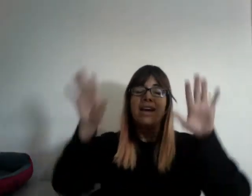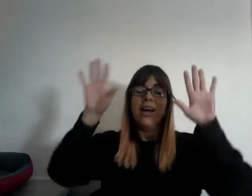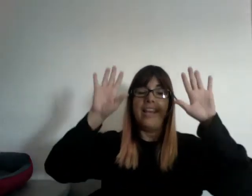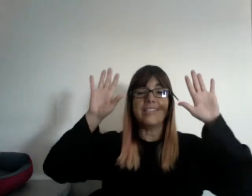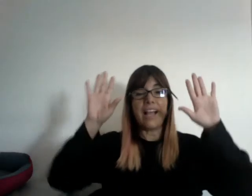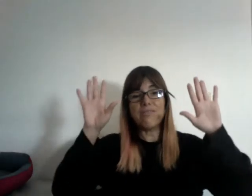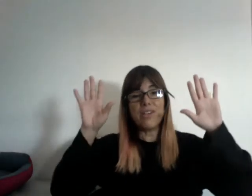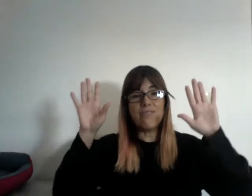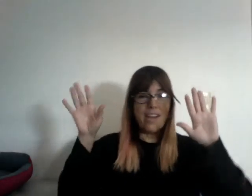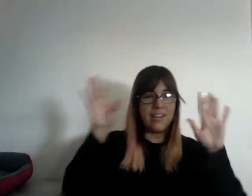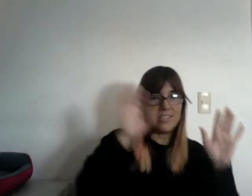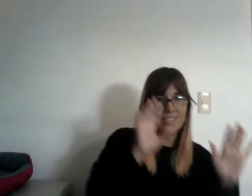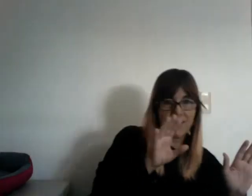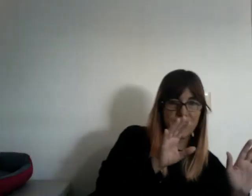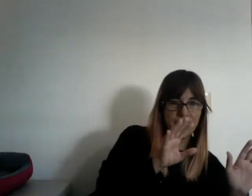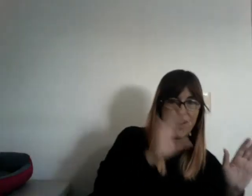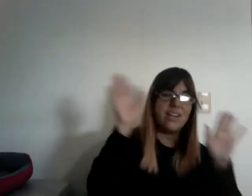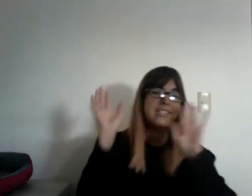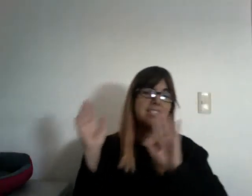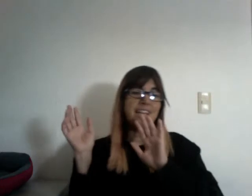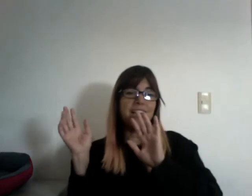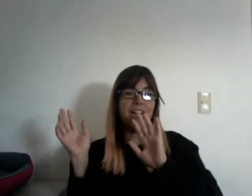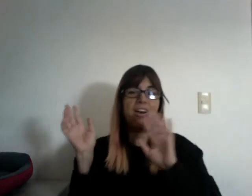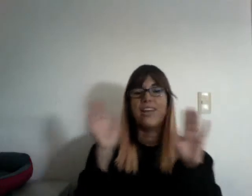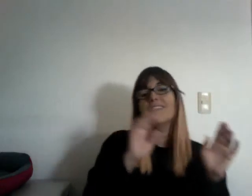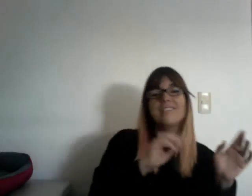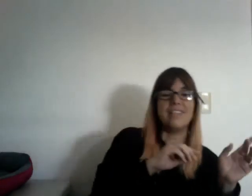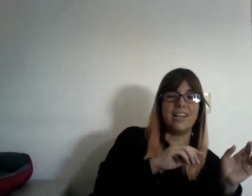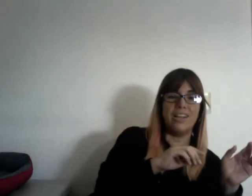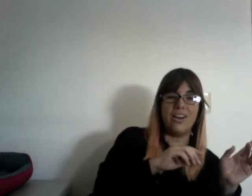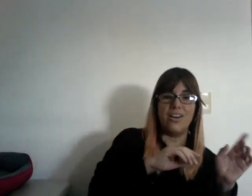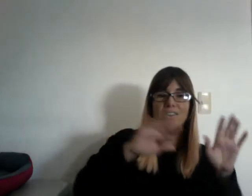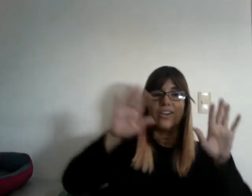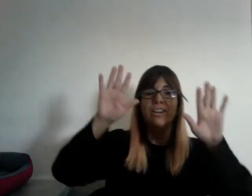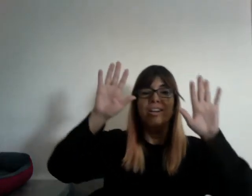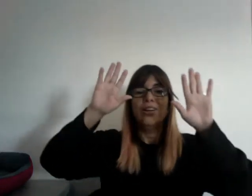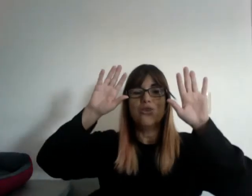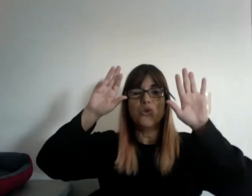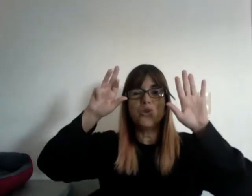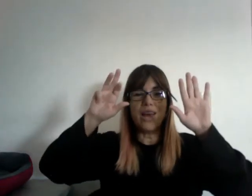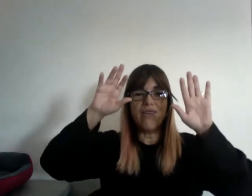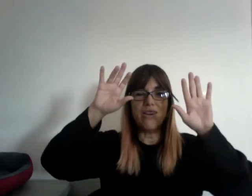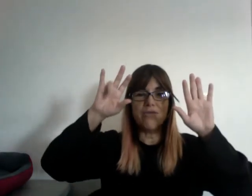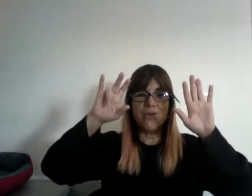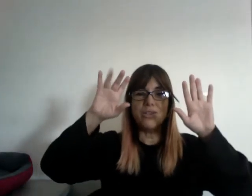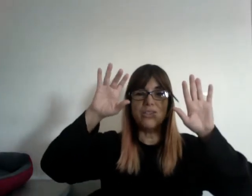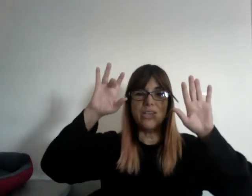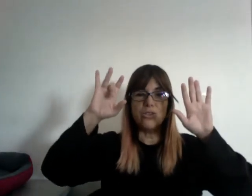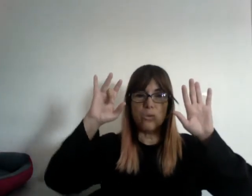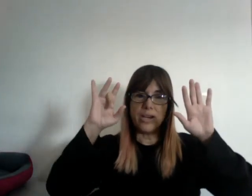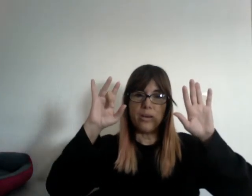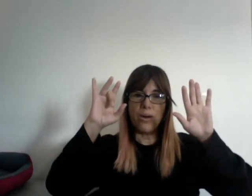Let's have some fun, let's have some fun, and sing along, and sing along. To seven, 14, 21.